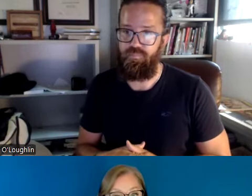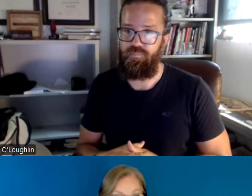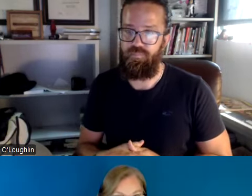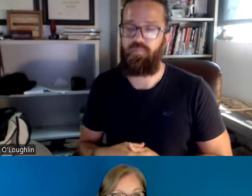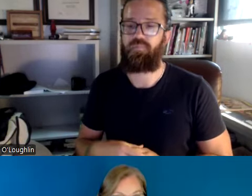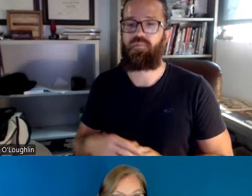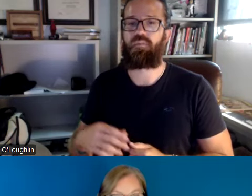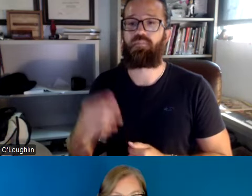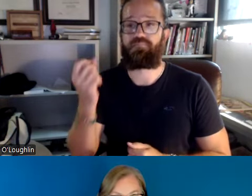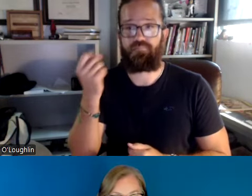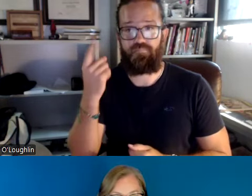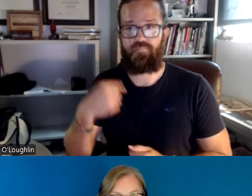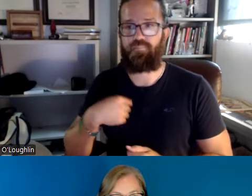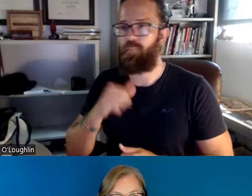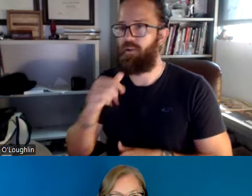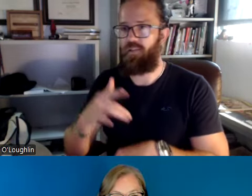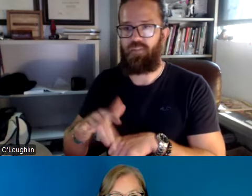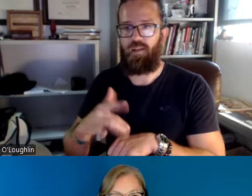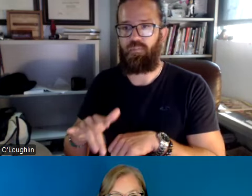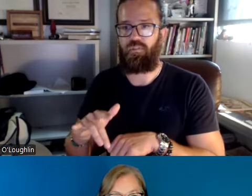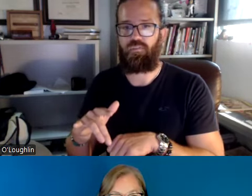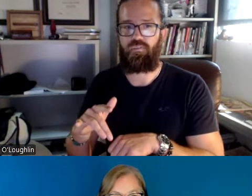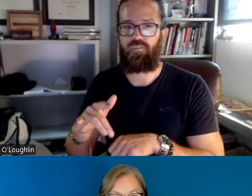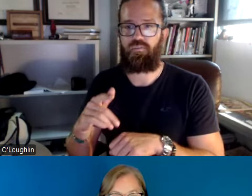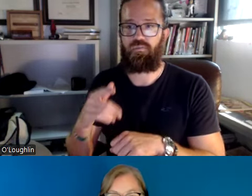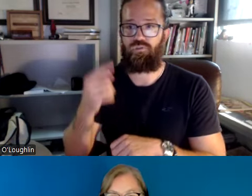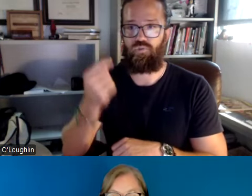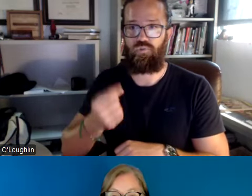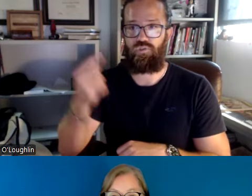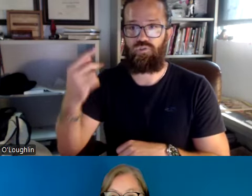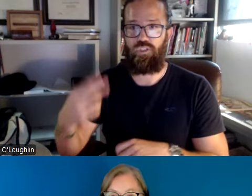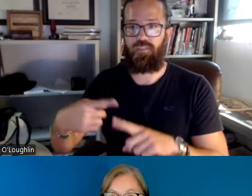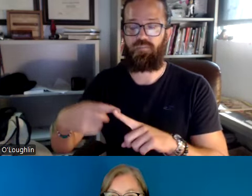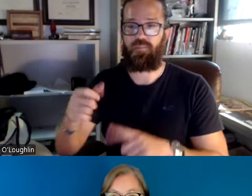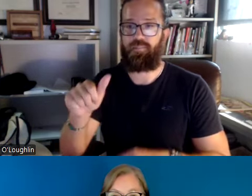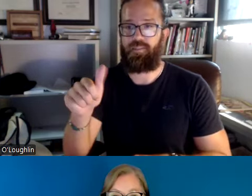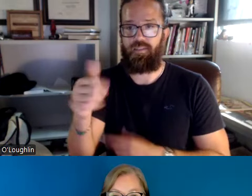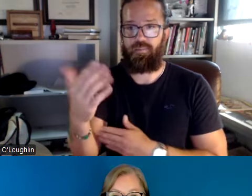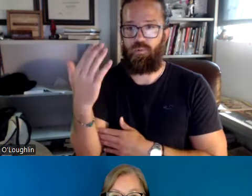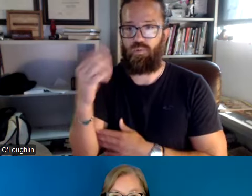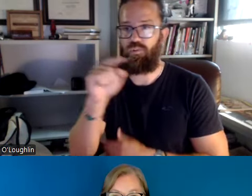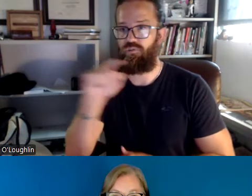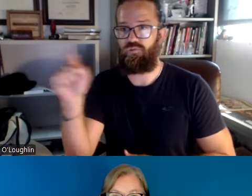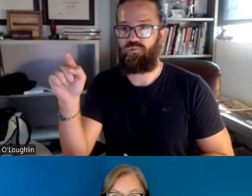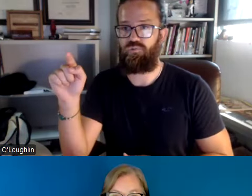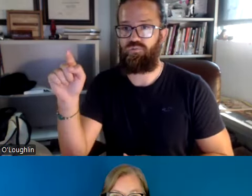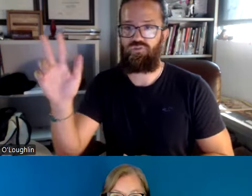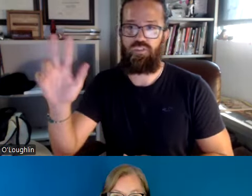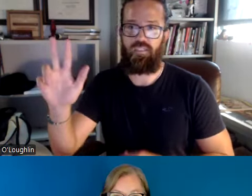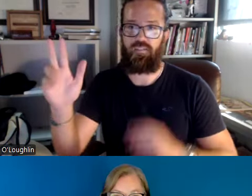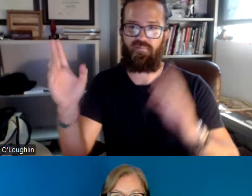at the schedule. and understand that I don't have availability Tuesday, Thursdays